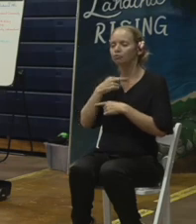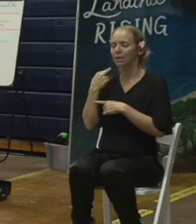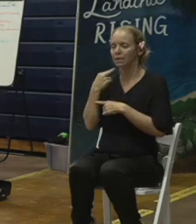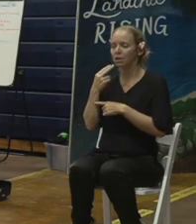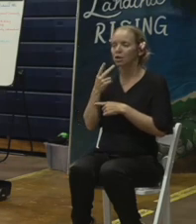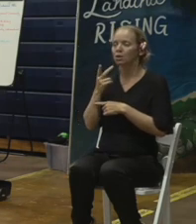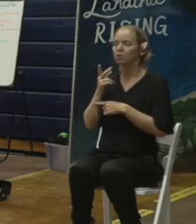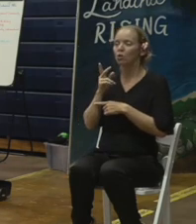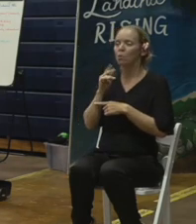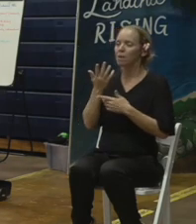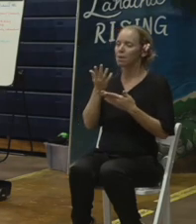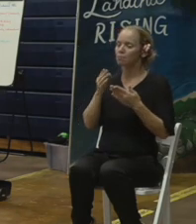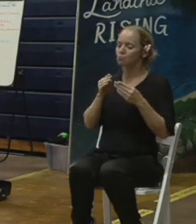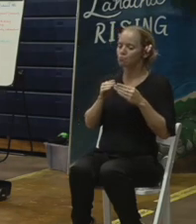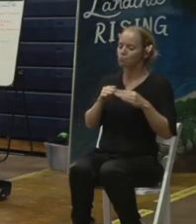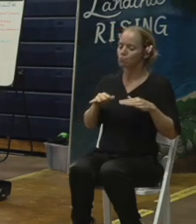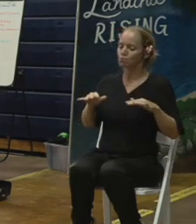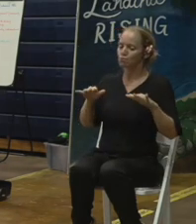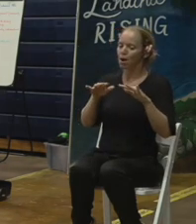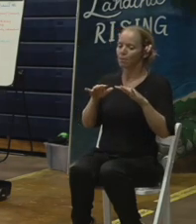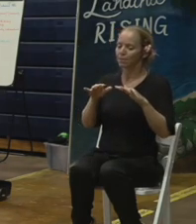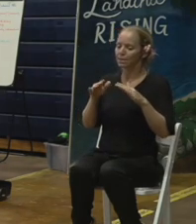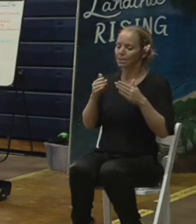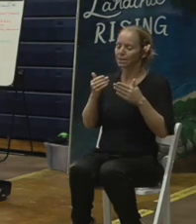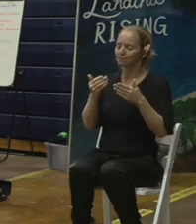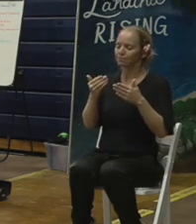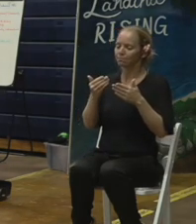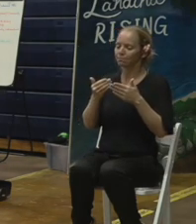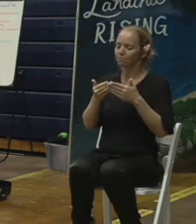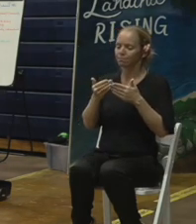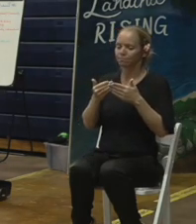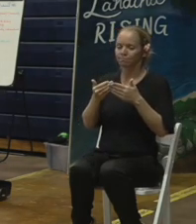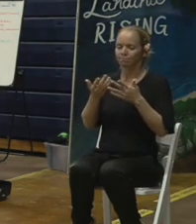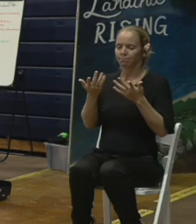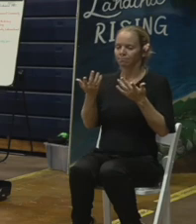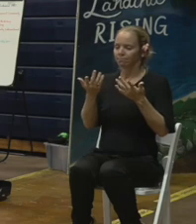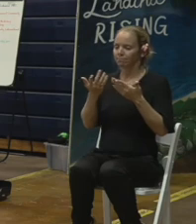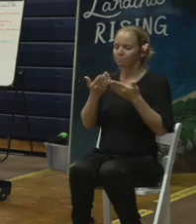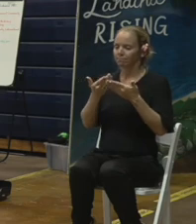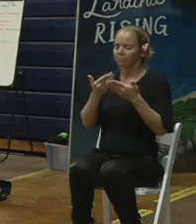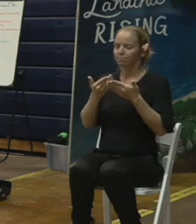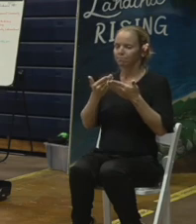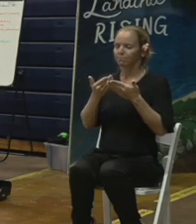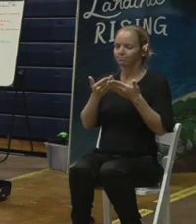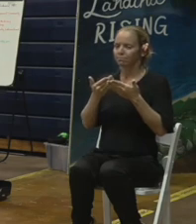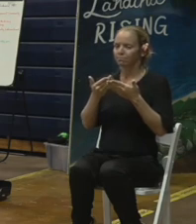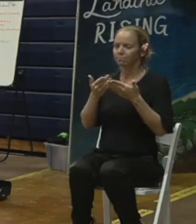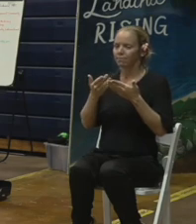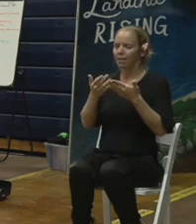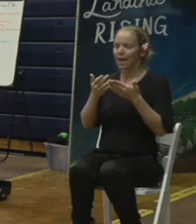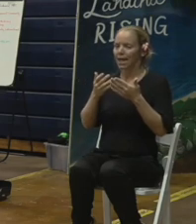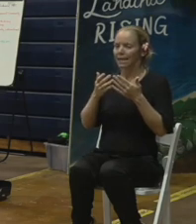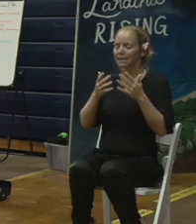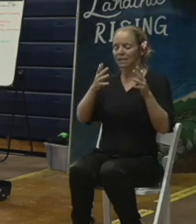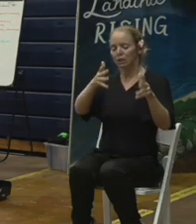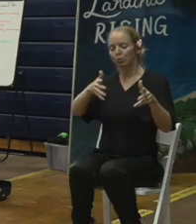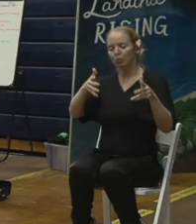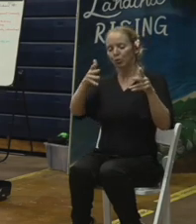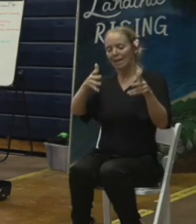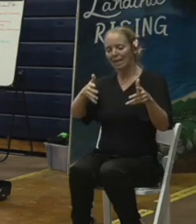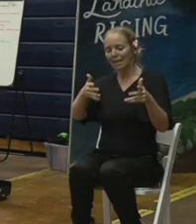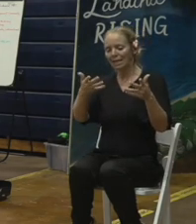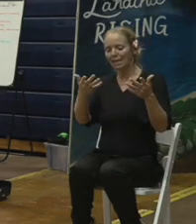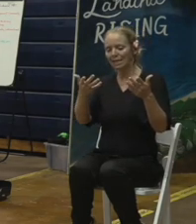parts of Lahaina that again and if that if that debris were to to be to break free from from that that particular spot would